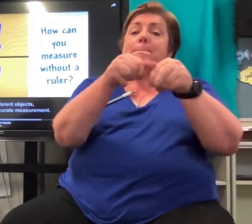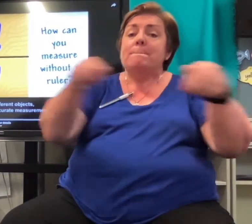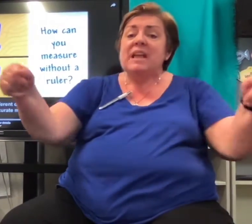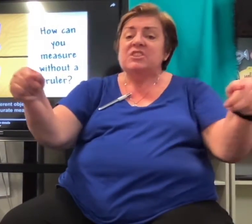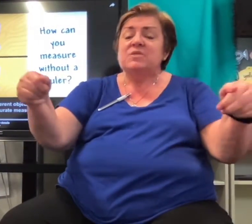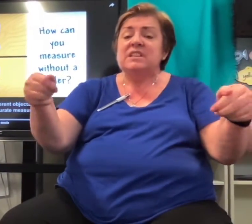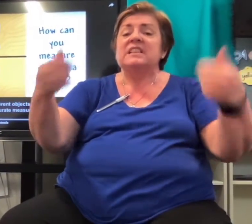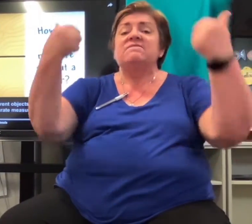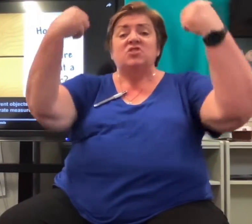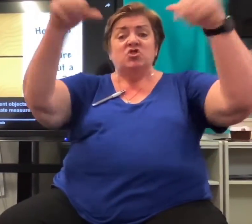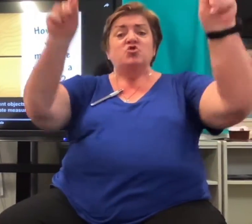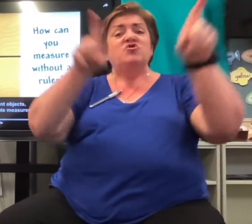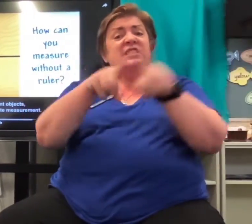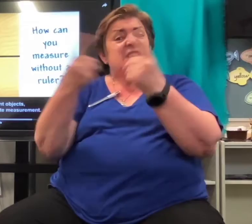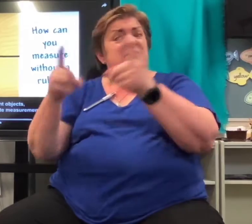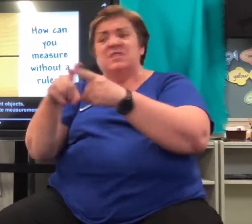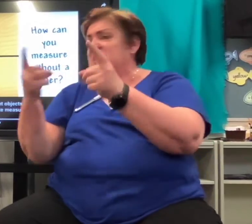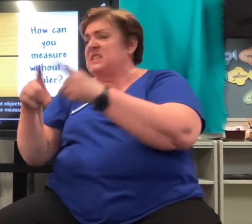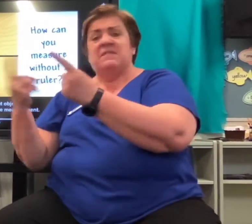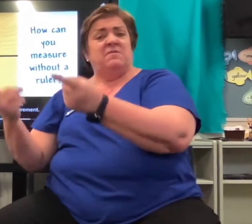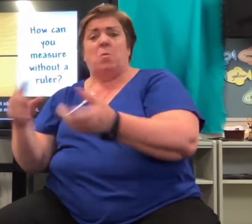objects, you won't get an accurate measurement.